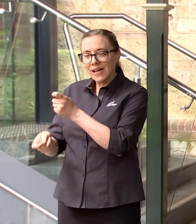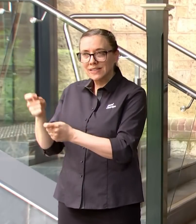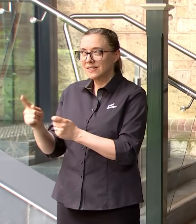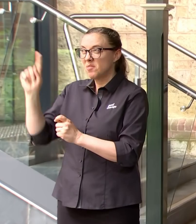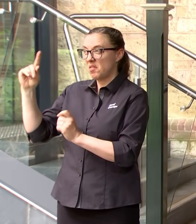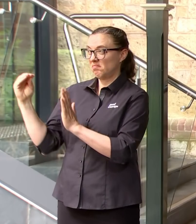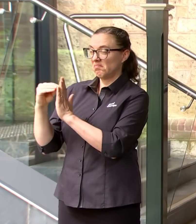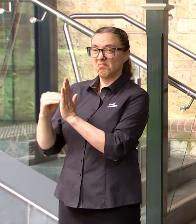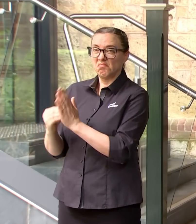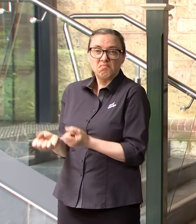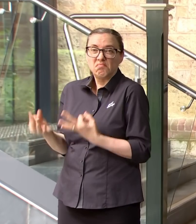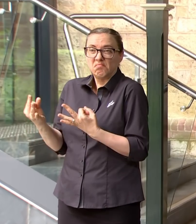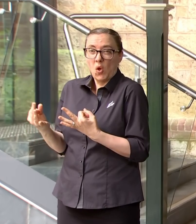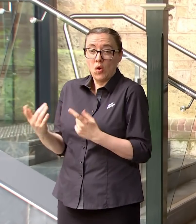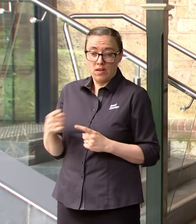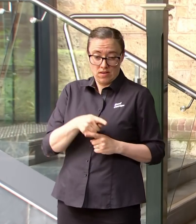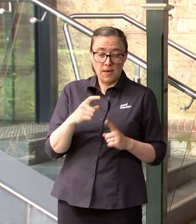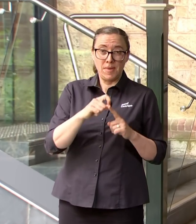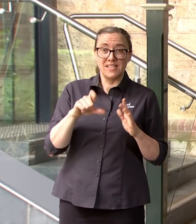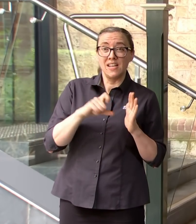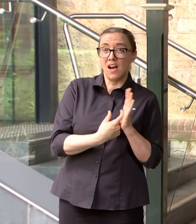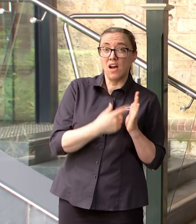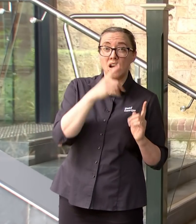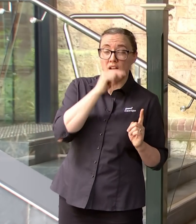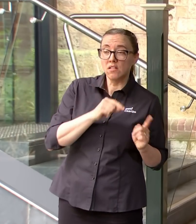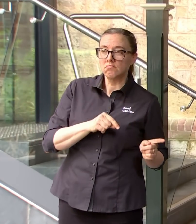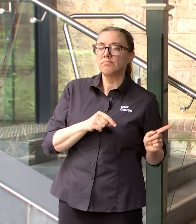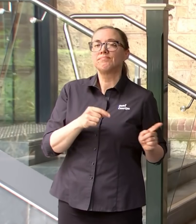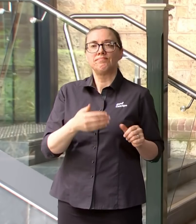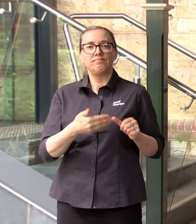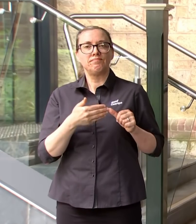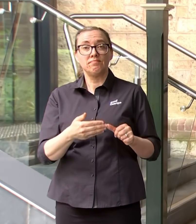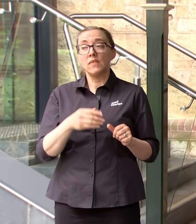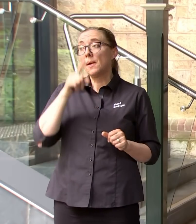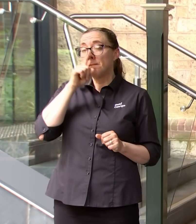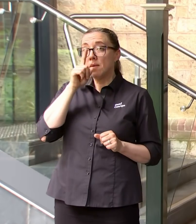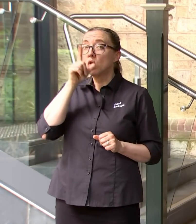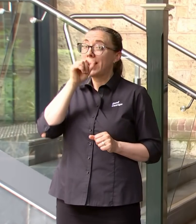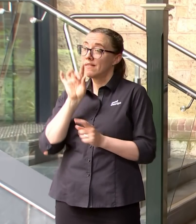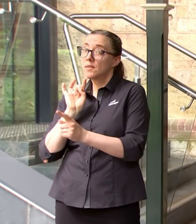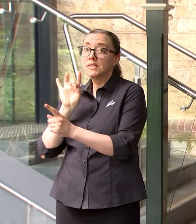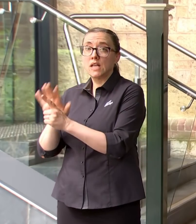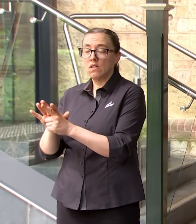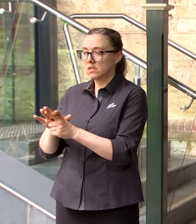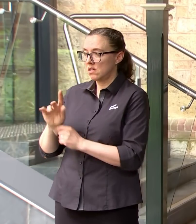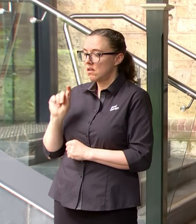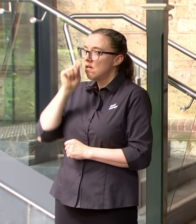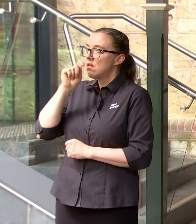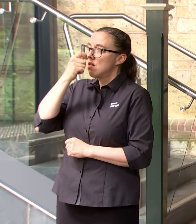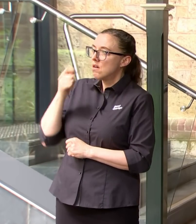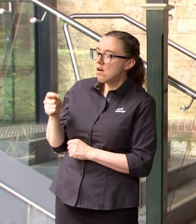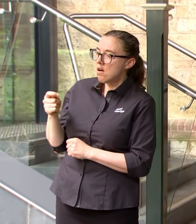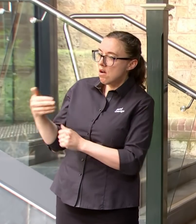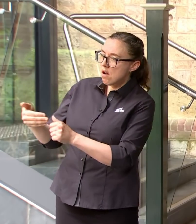way of recording those? No there definitely is a way of recording it and people are recording that on a daily basis so they can go onto the SA Health website and they can enter